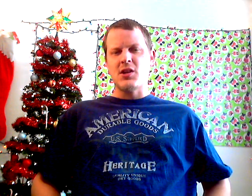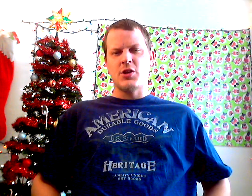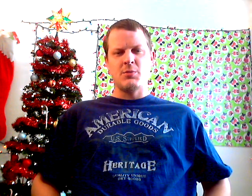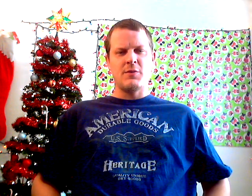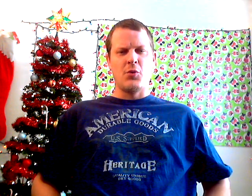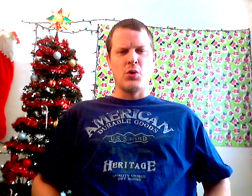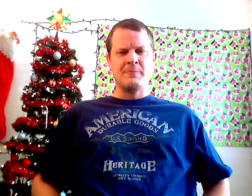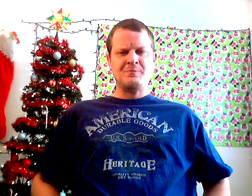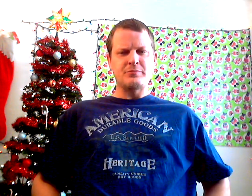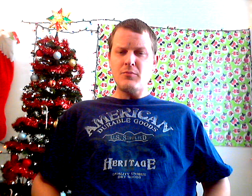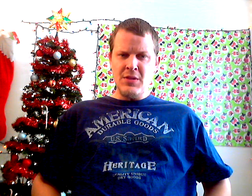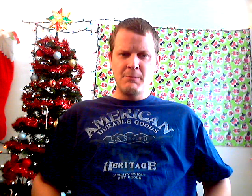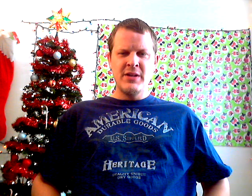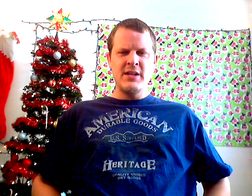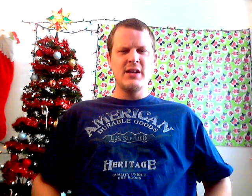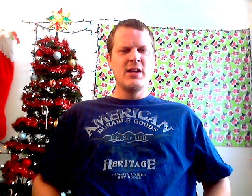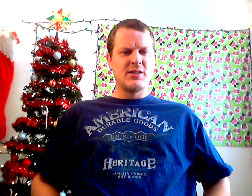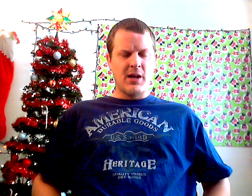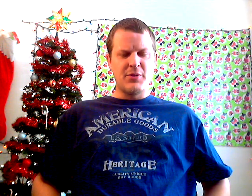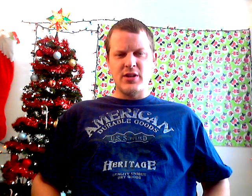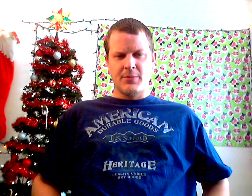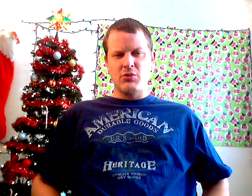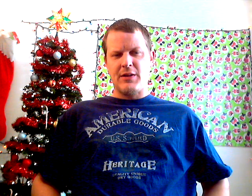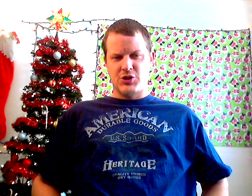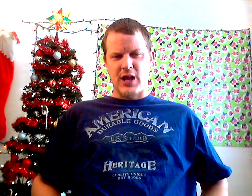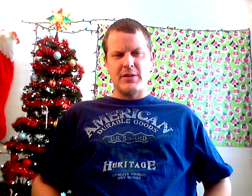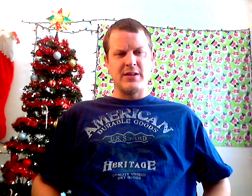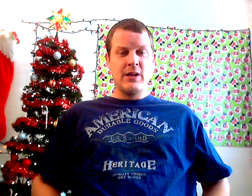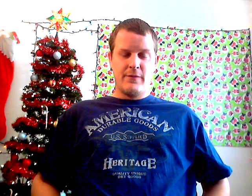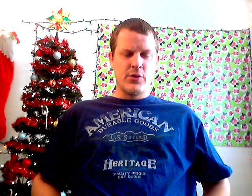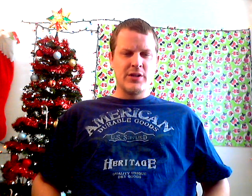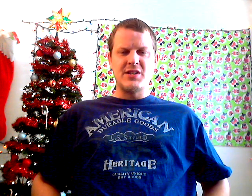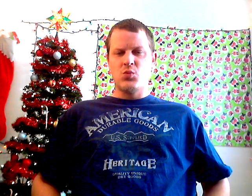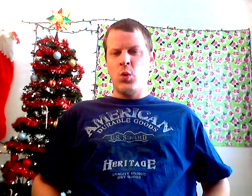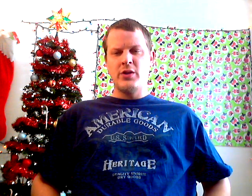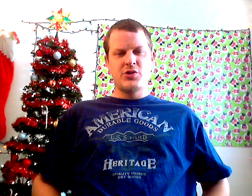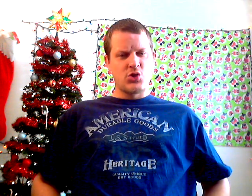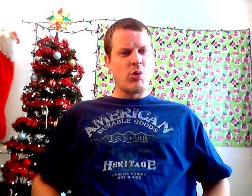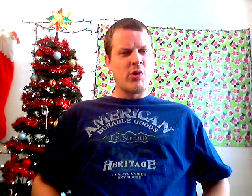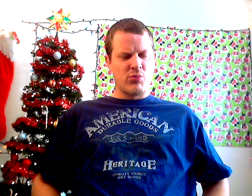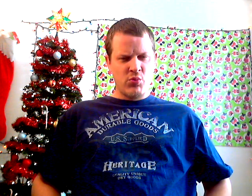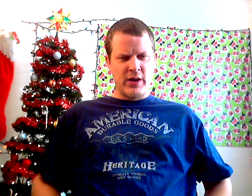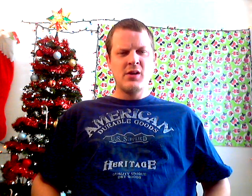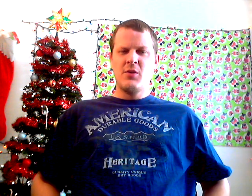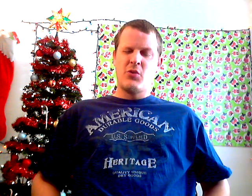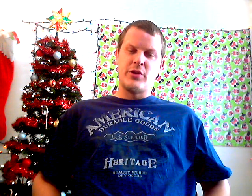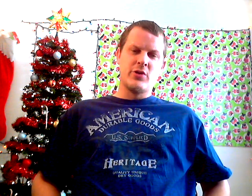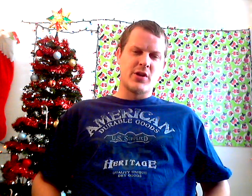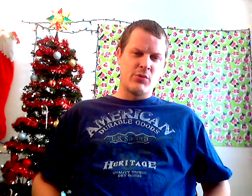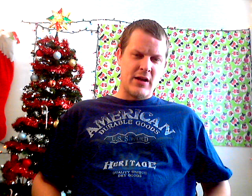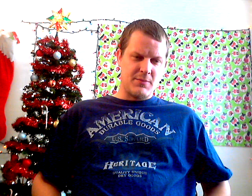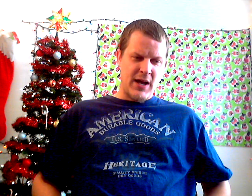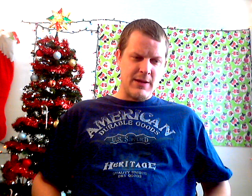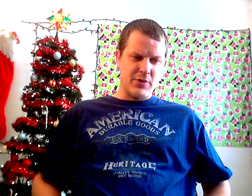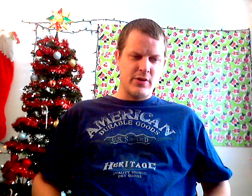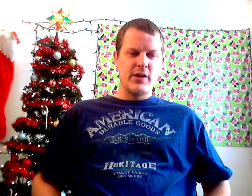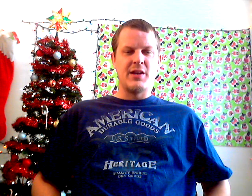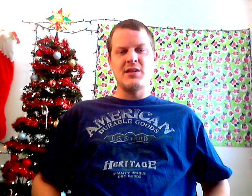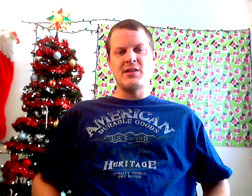argument for being WWF champion for at least one short run. But when you look at Roddy Piper and his